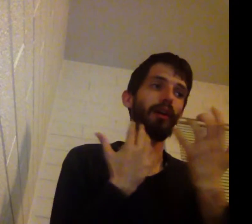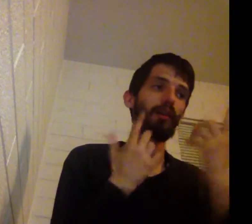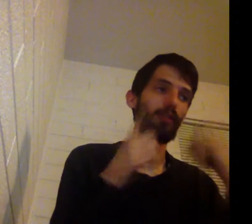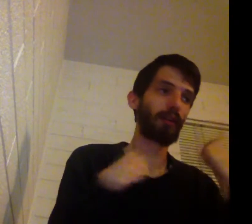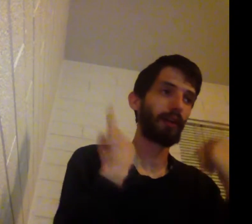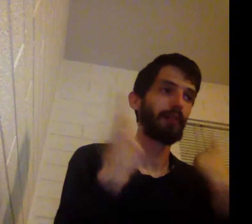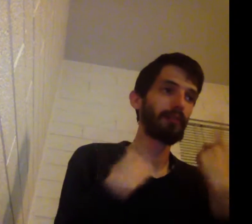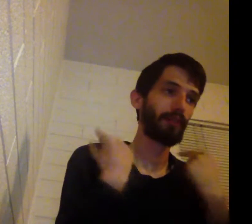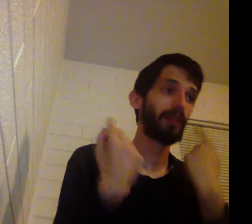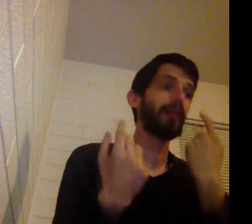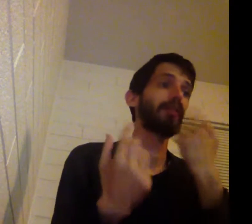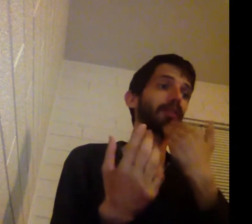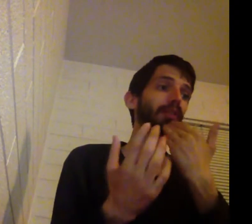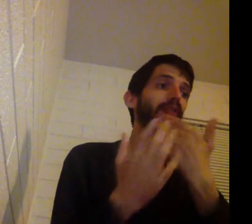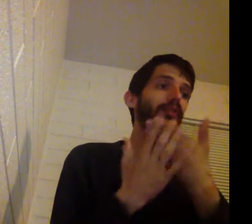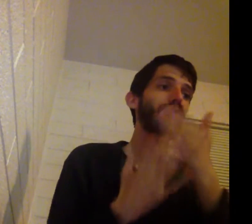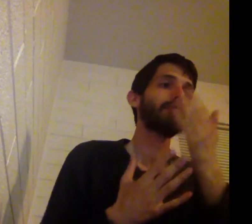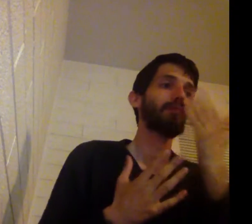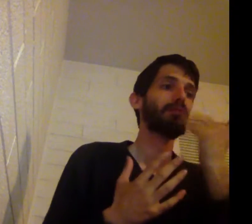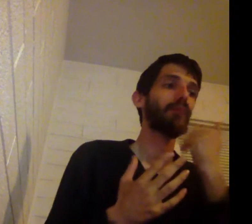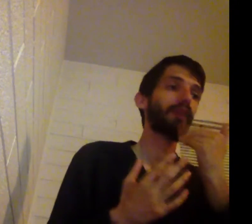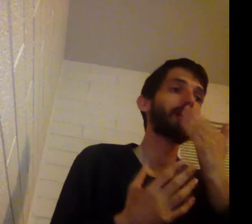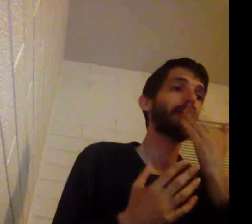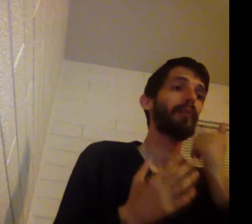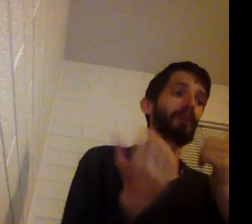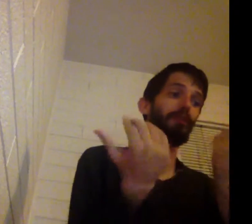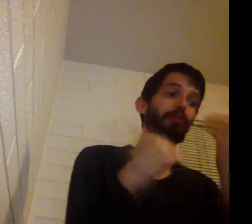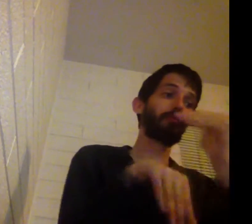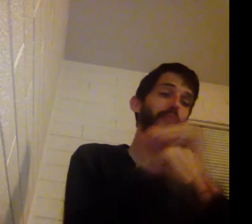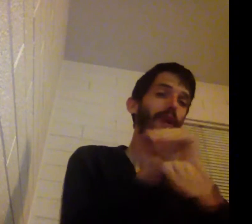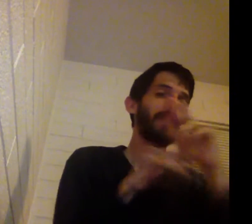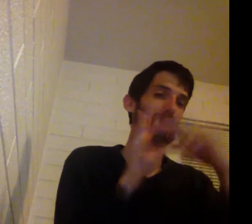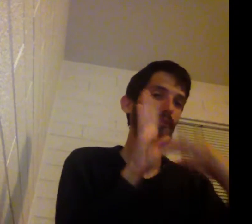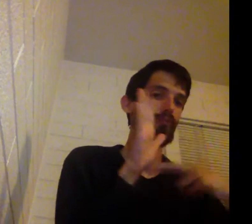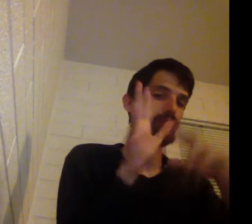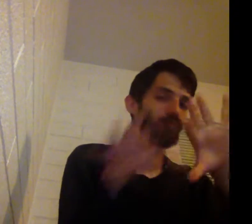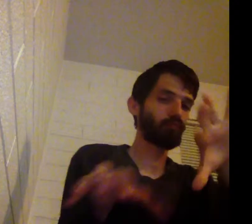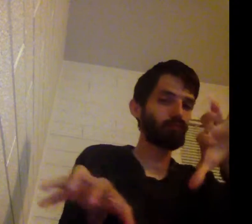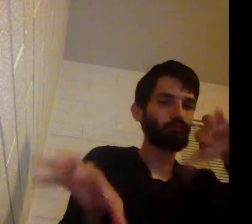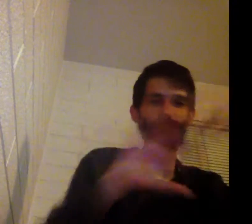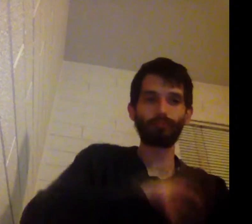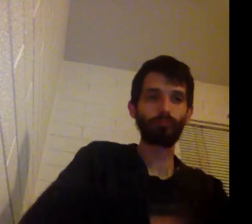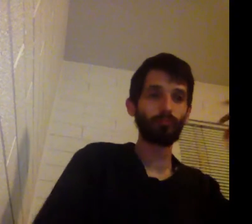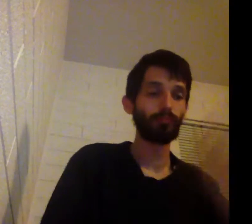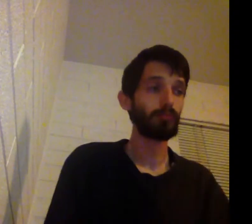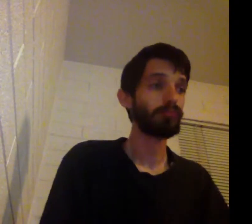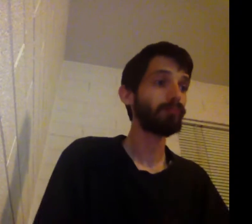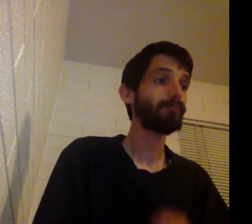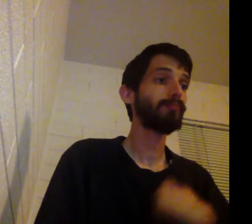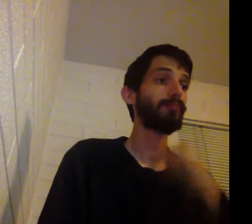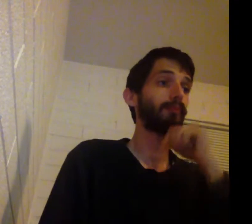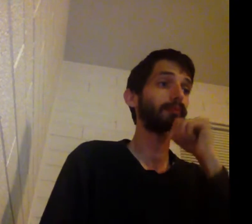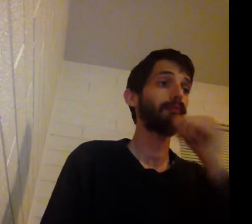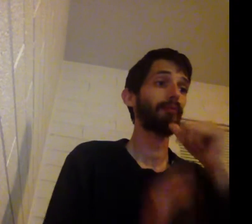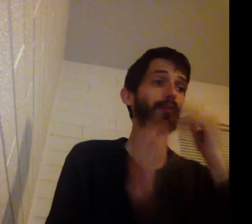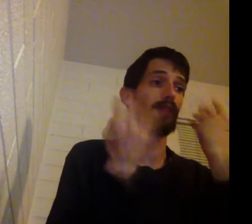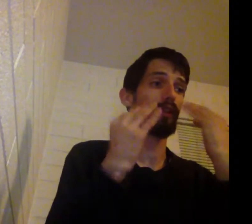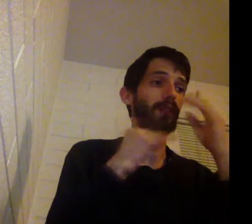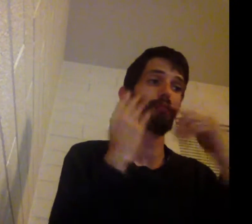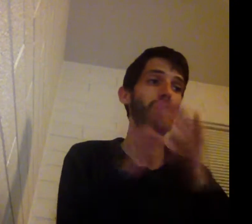crazy Y'all look at us baby, tonight the midnight rules are breaking There's no such thing as wild enough,